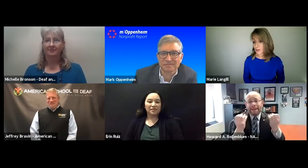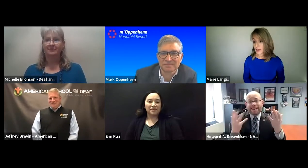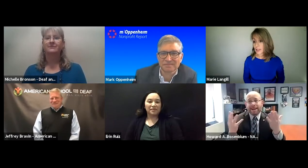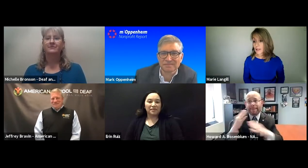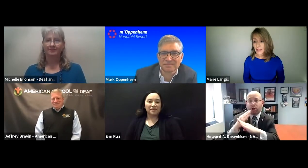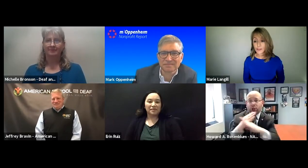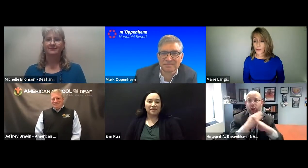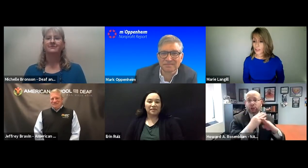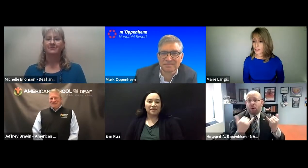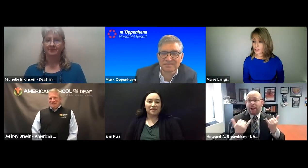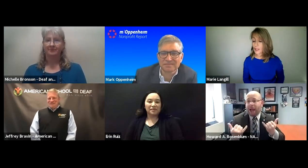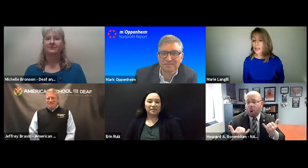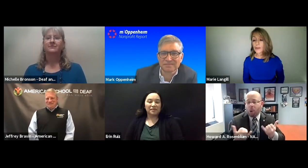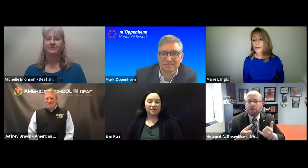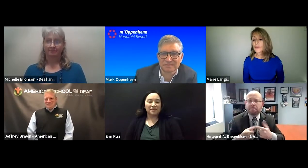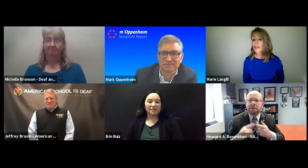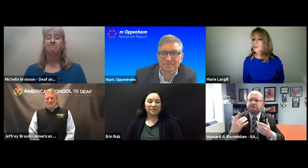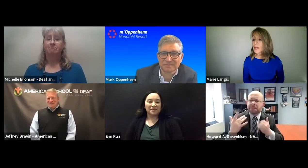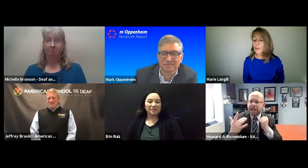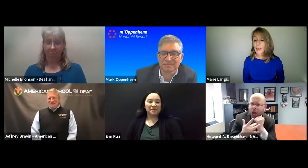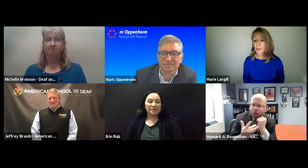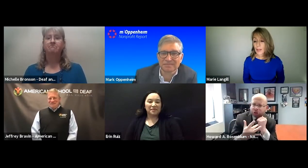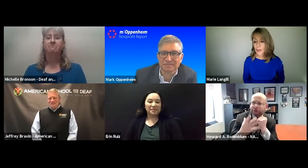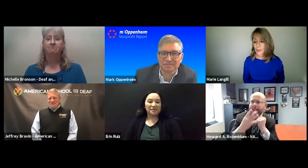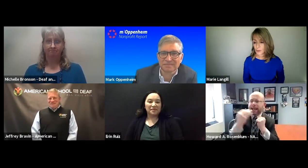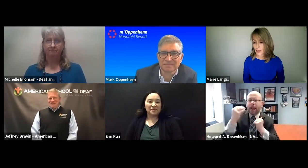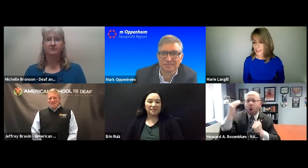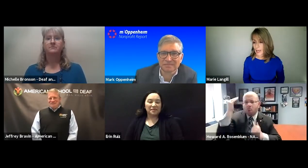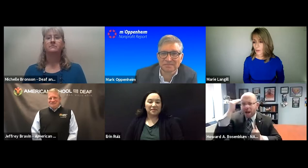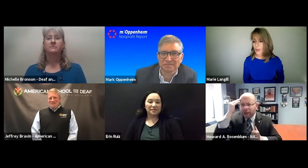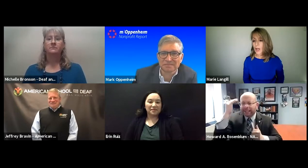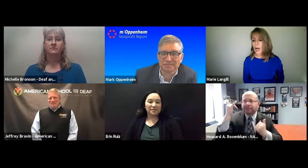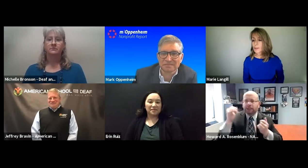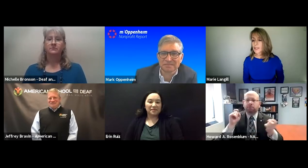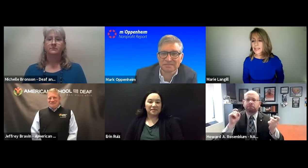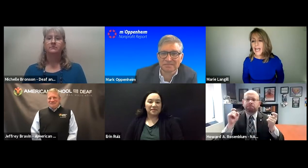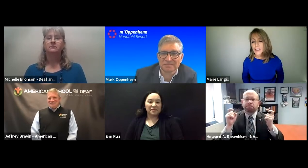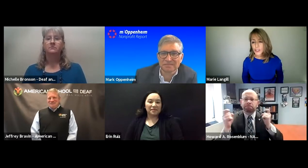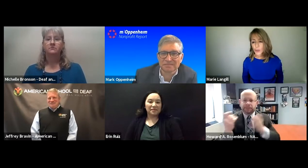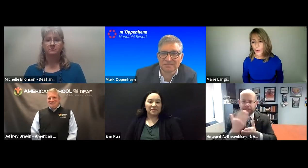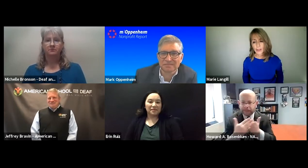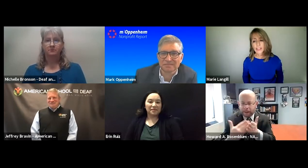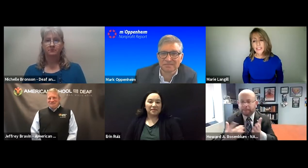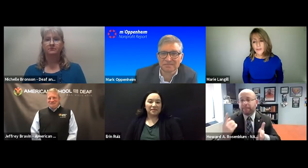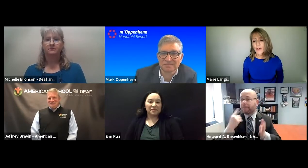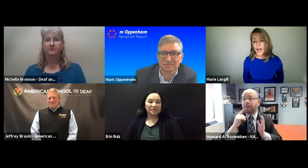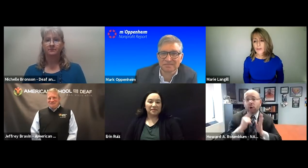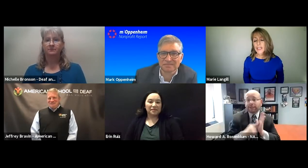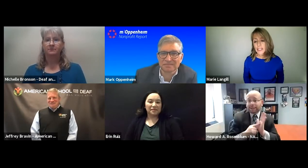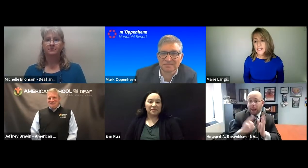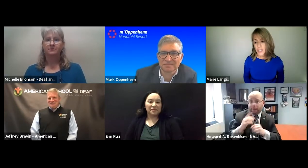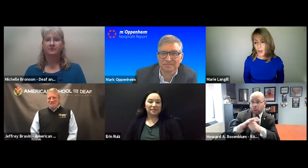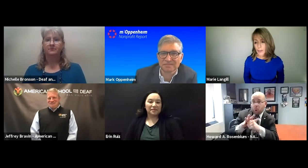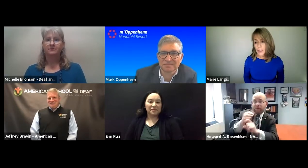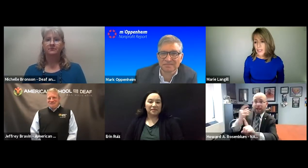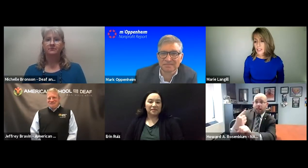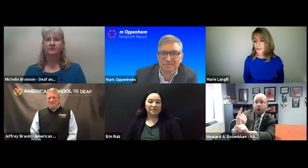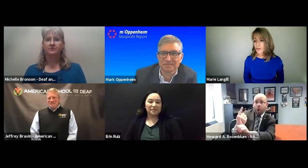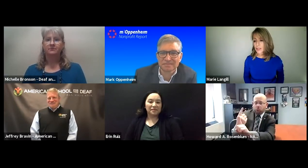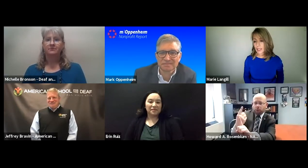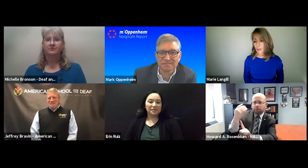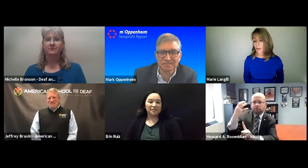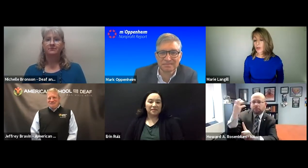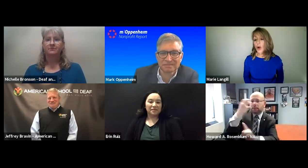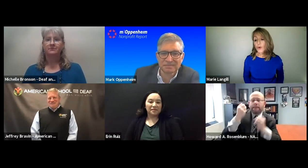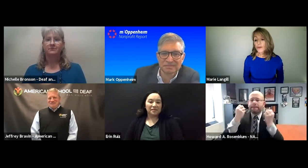and hard of hearing. That's the question. We face many, many barriers right now. Technology awareness is evolving. It is some. It